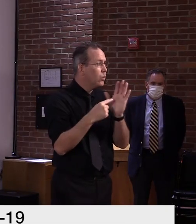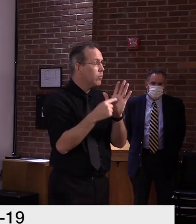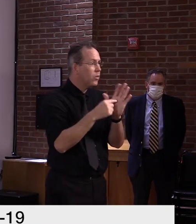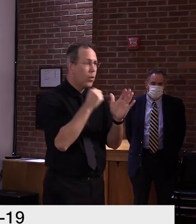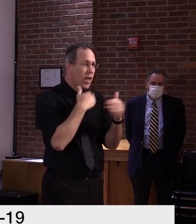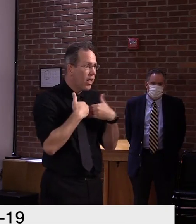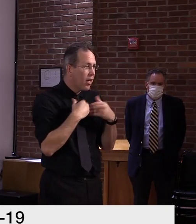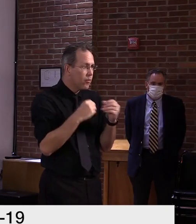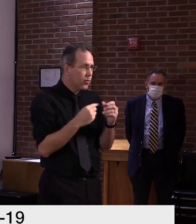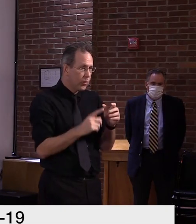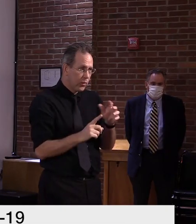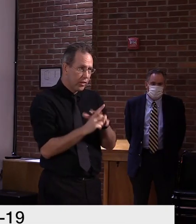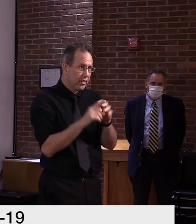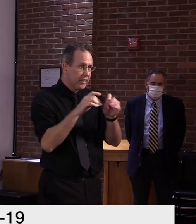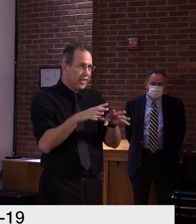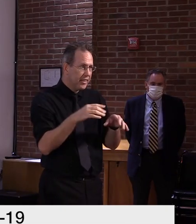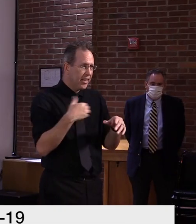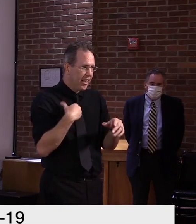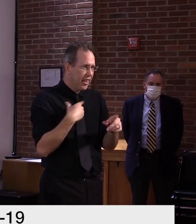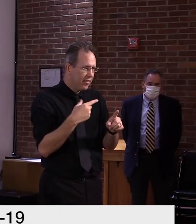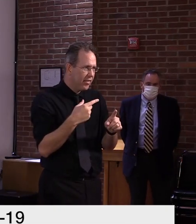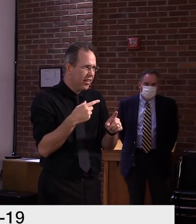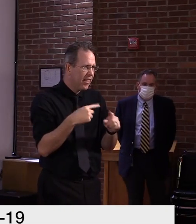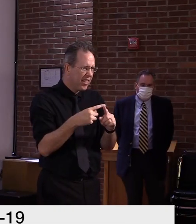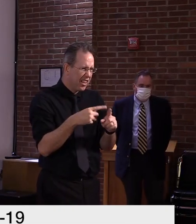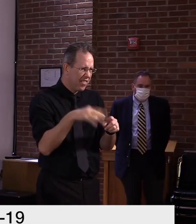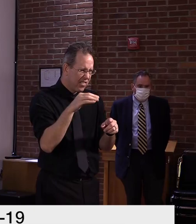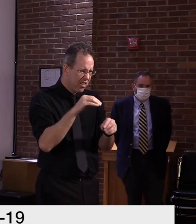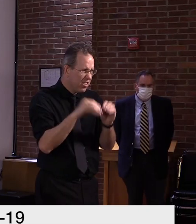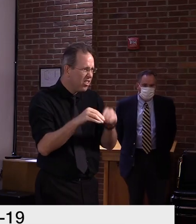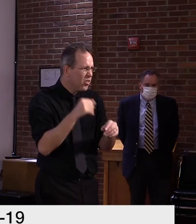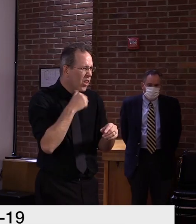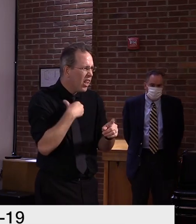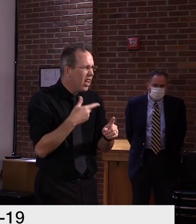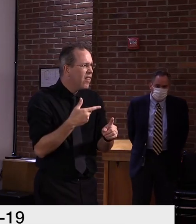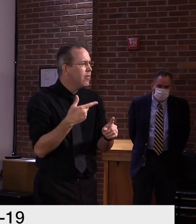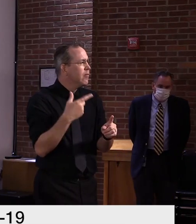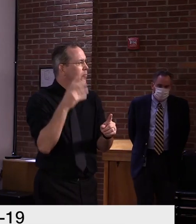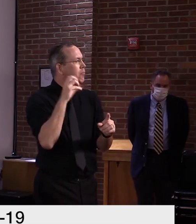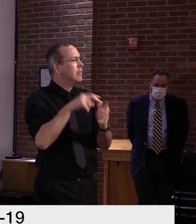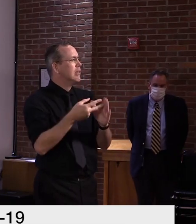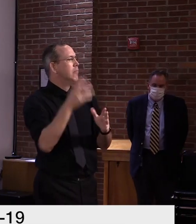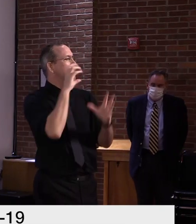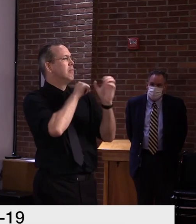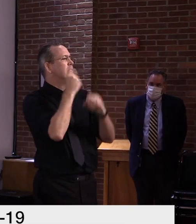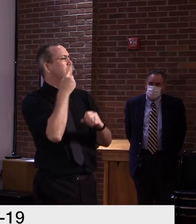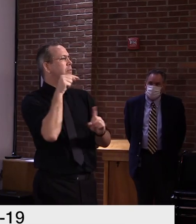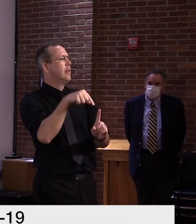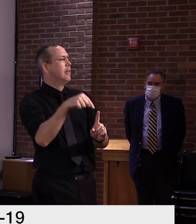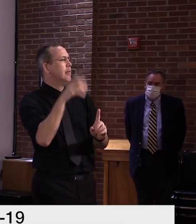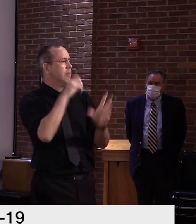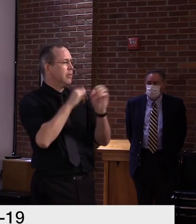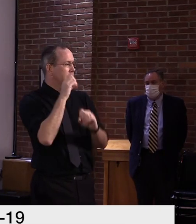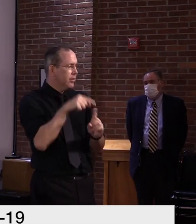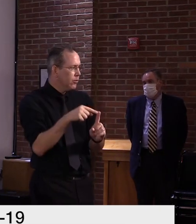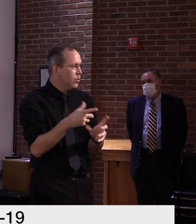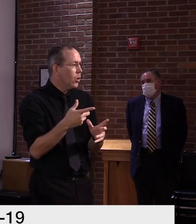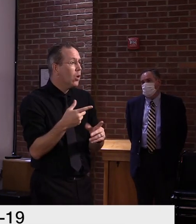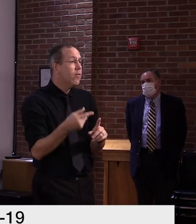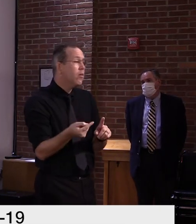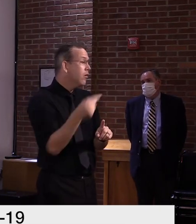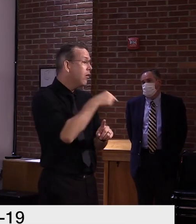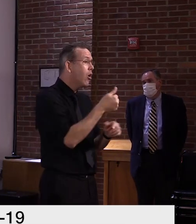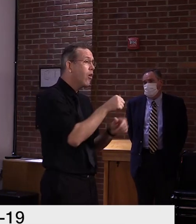likelihood you will pick up, uh, those cases. So you want to use a test that has less of a false negative